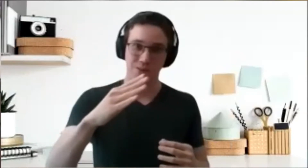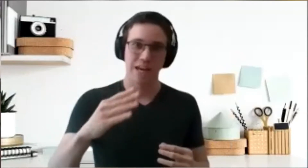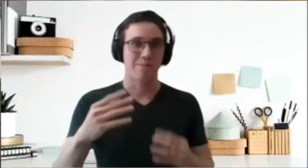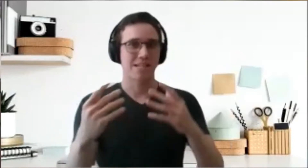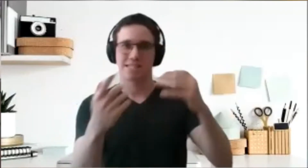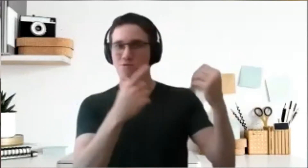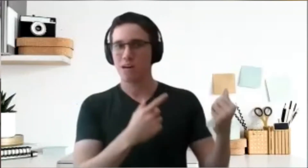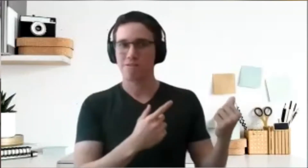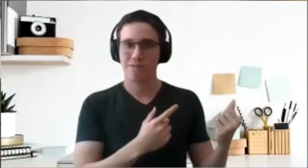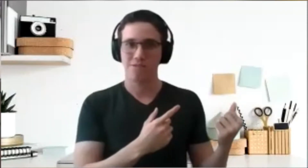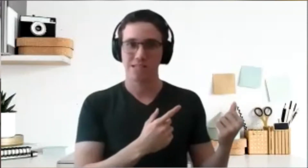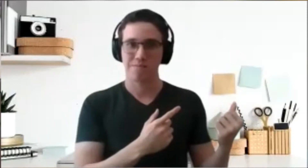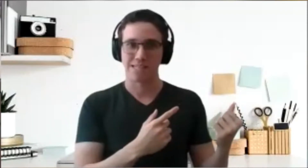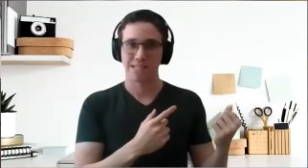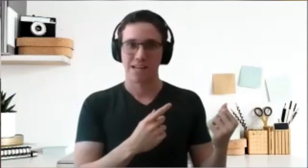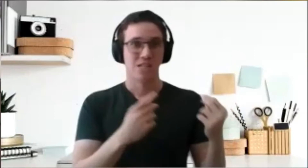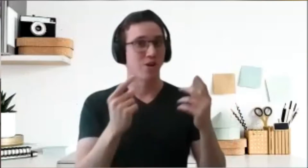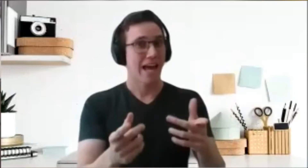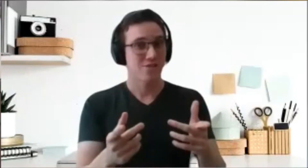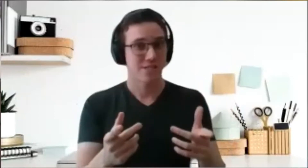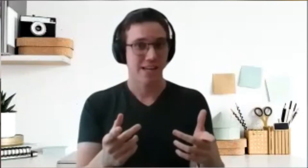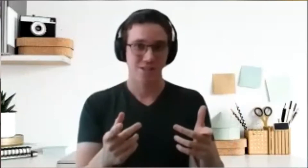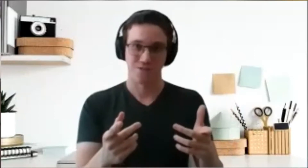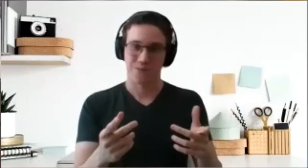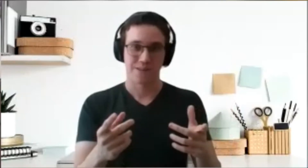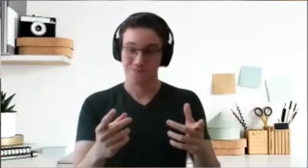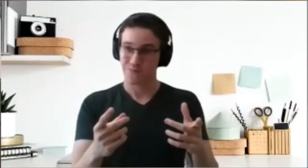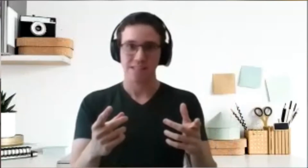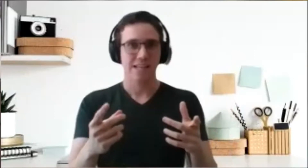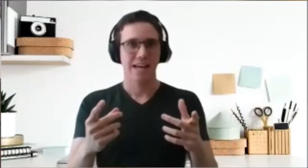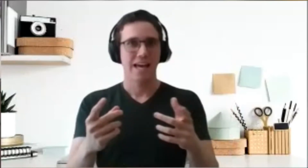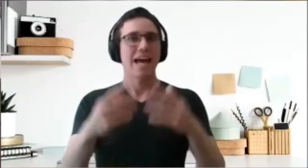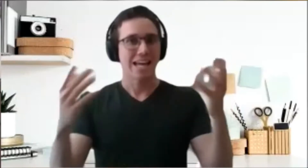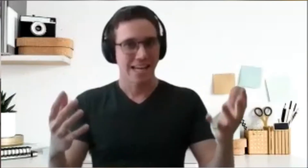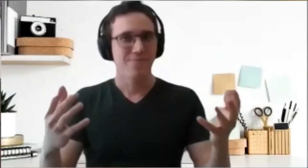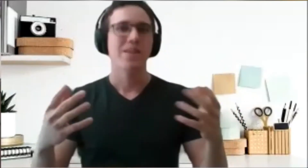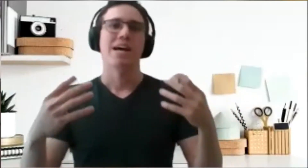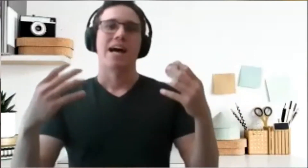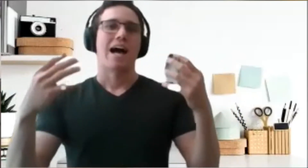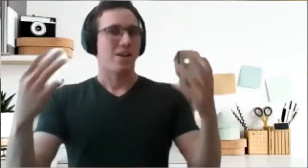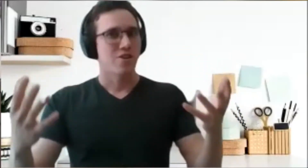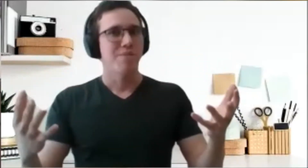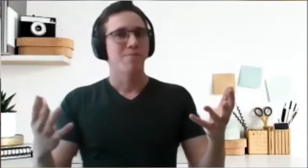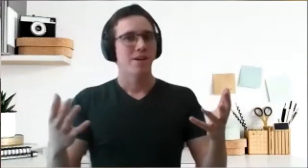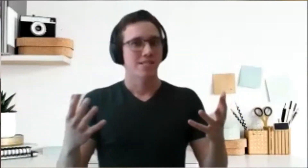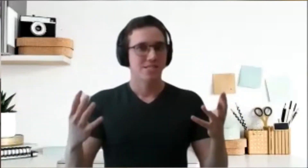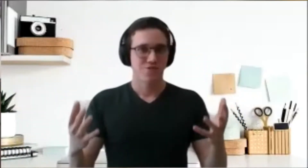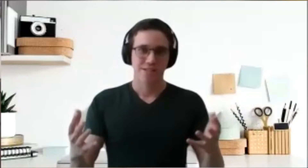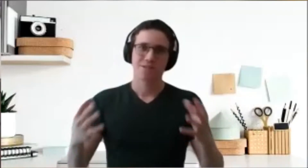because I knew how it felt in the past so I had to take action. And then I got my priorities straighter.